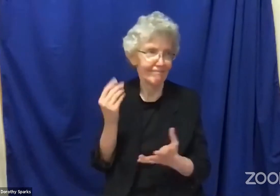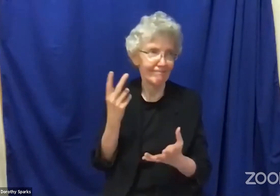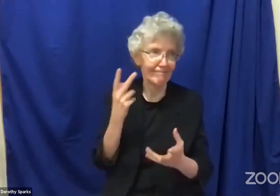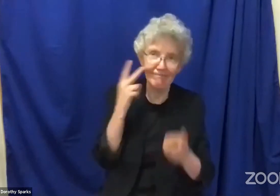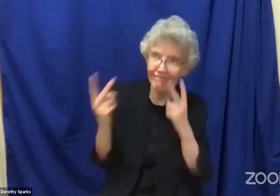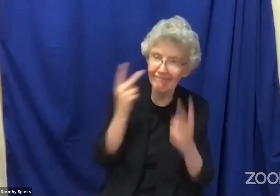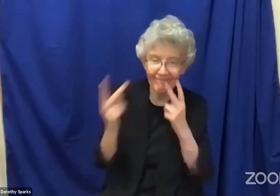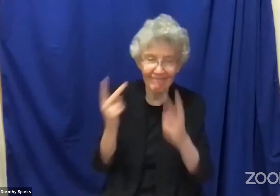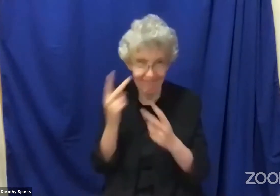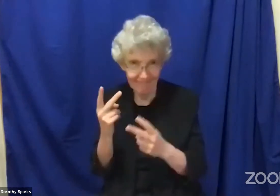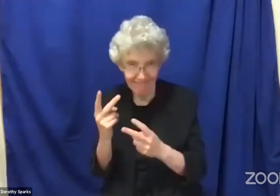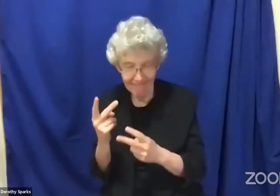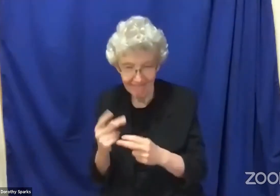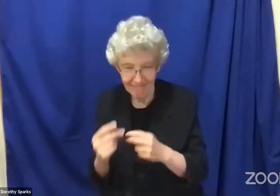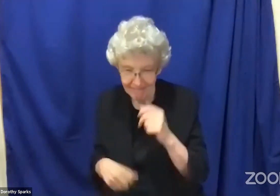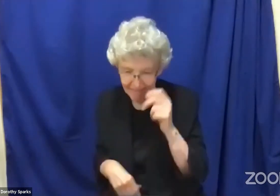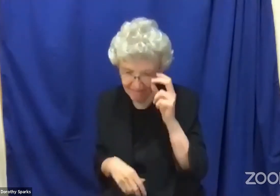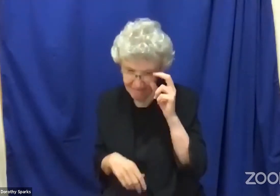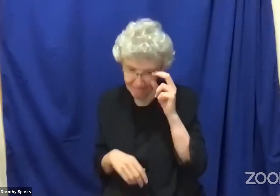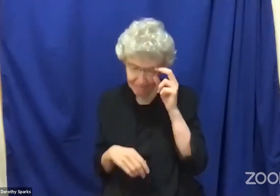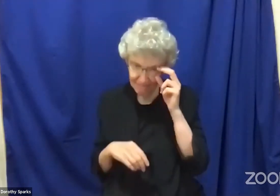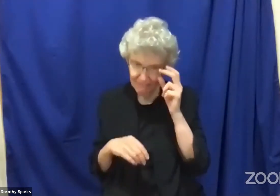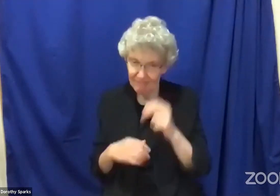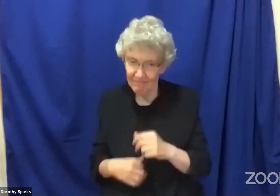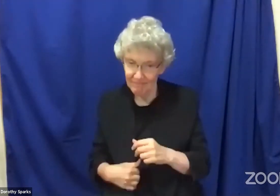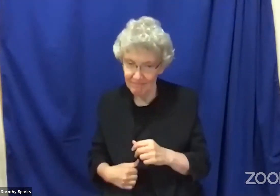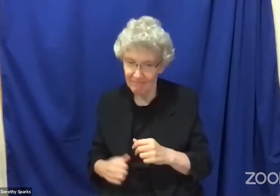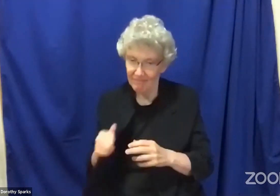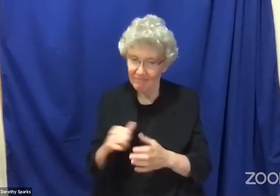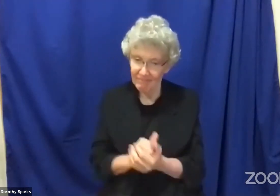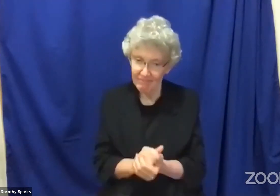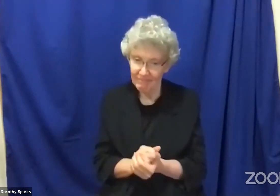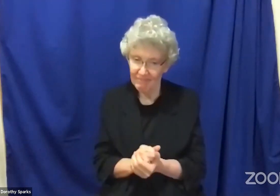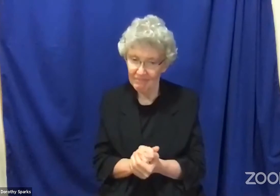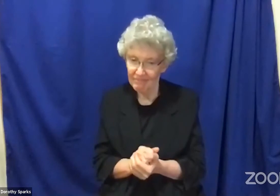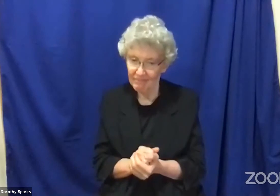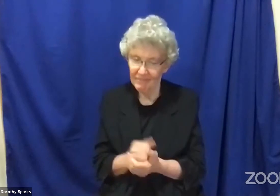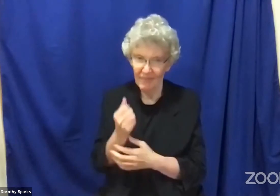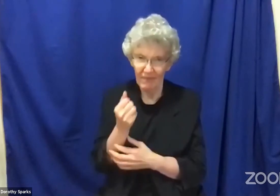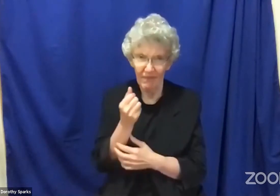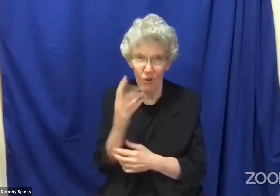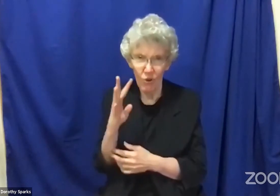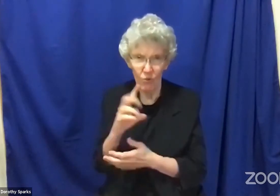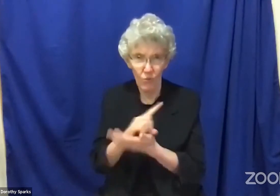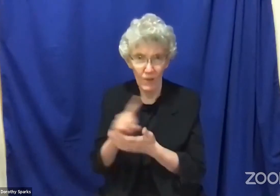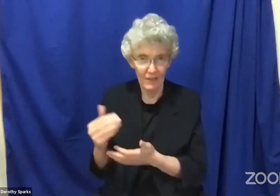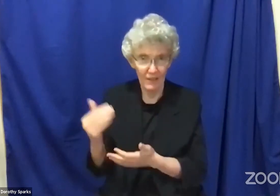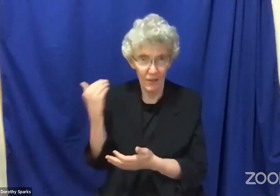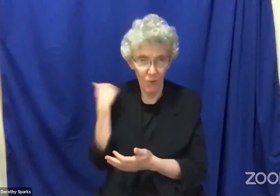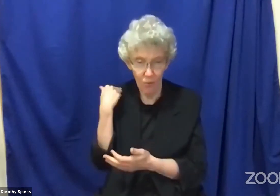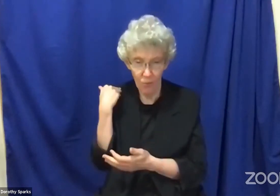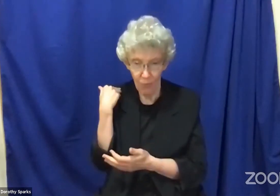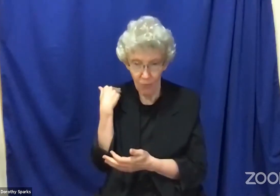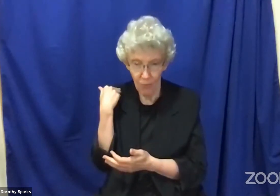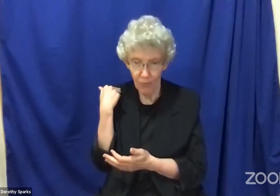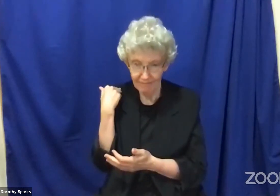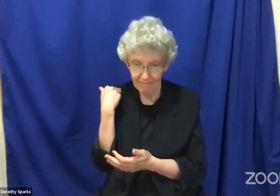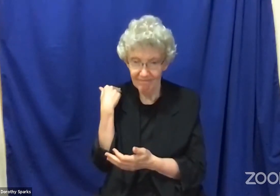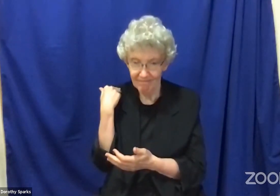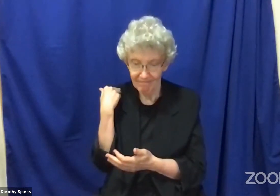So I would like to just share some of my most recent experiences. So several